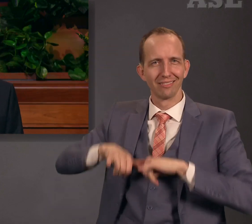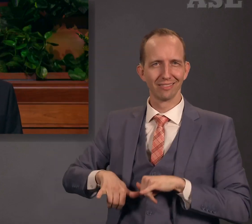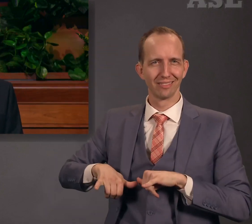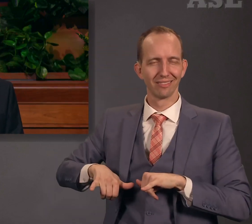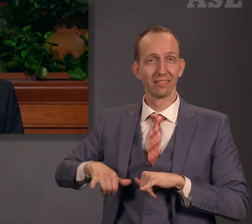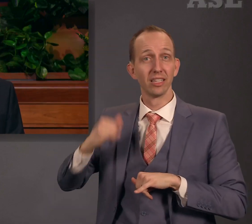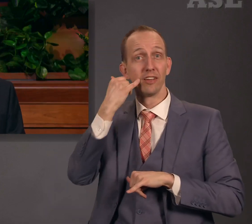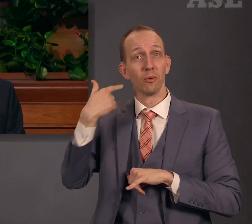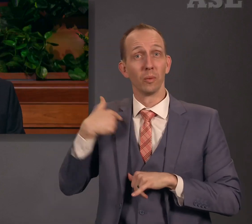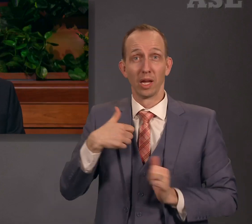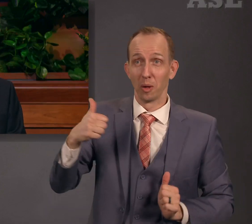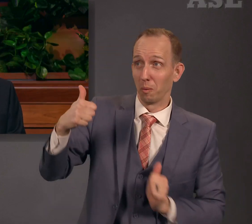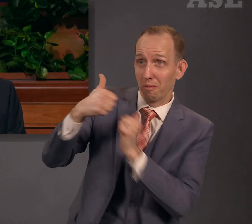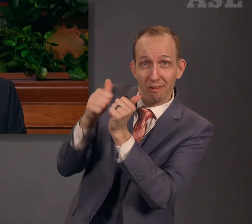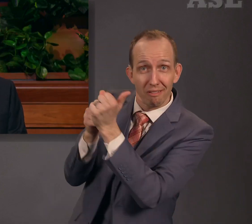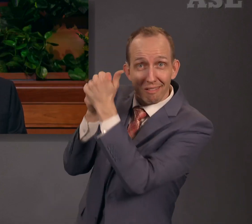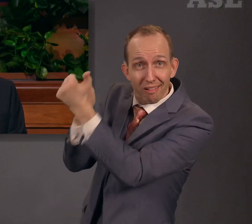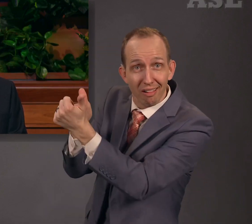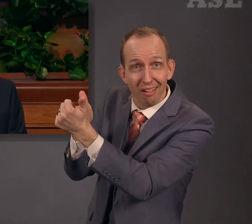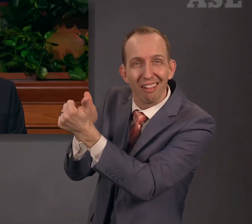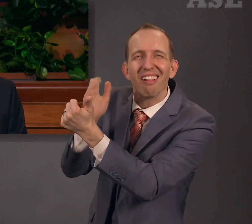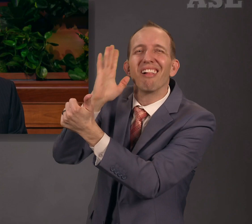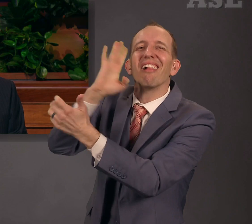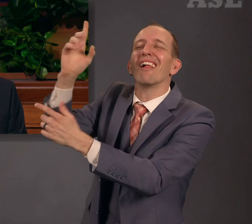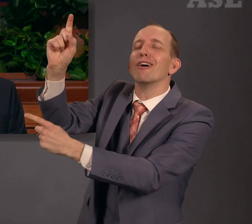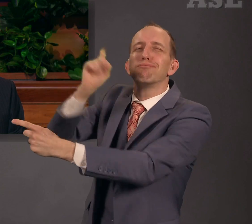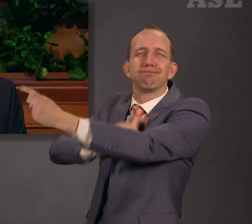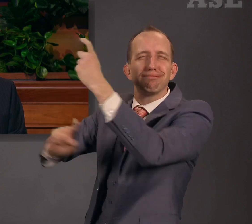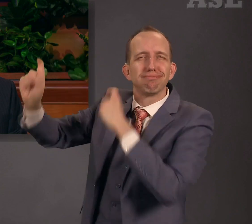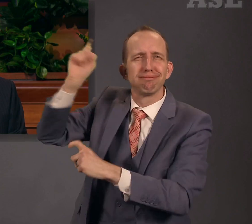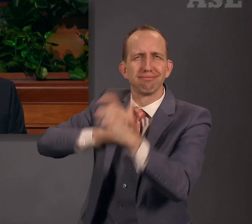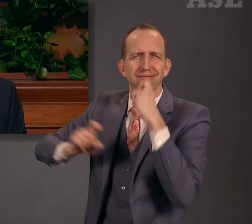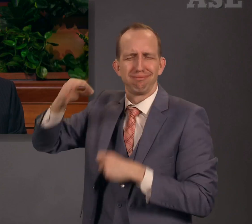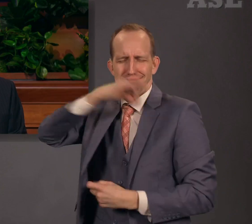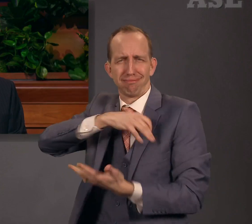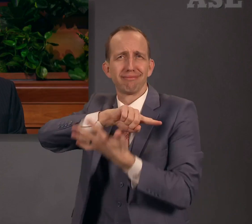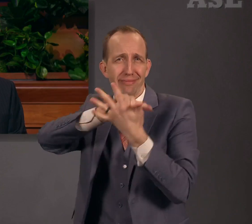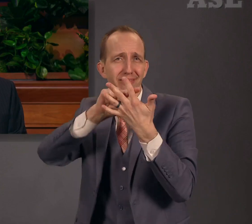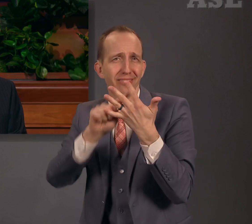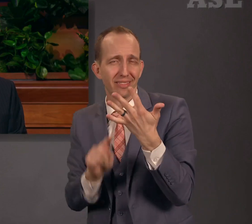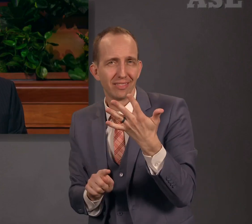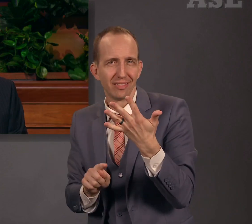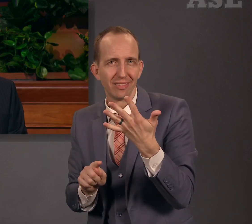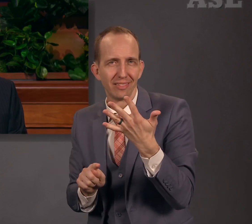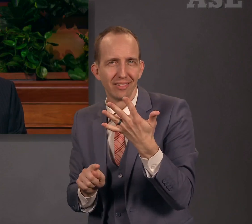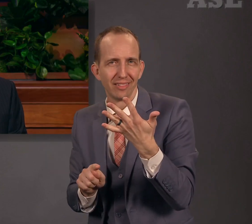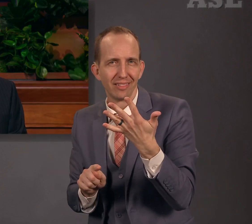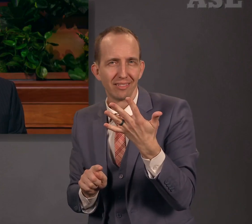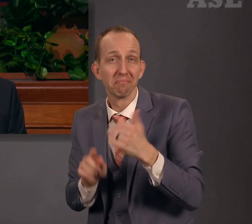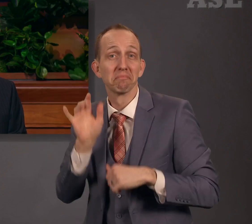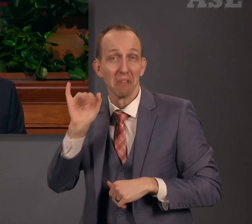and with Him, we will be blessed to bring forth much fruit. I so testify.